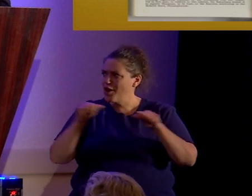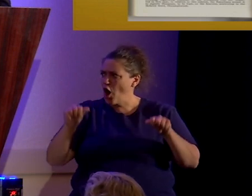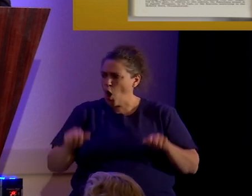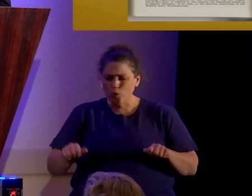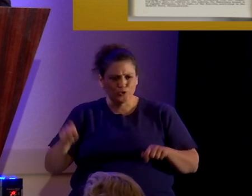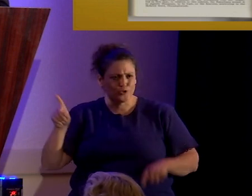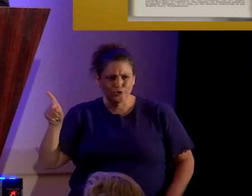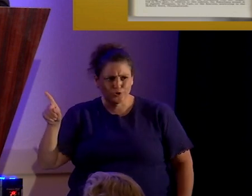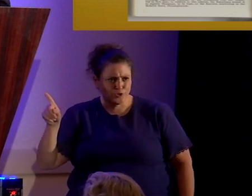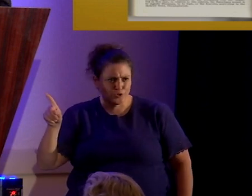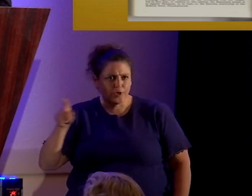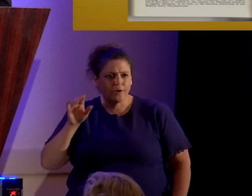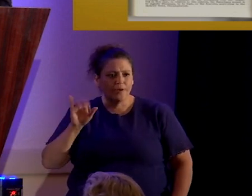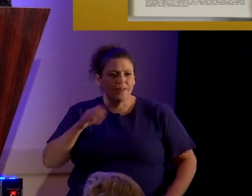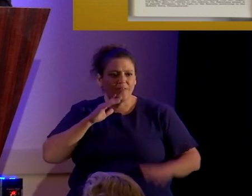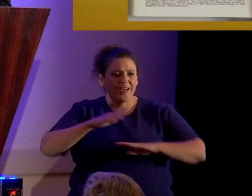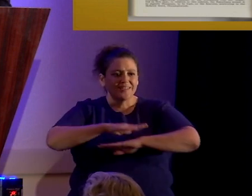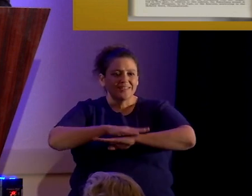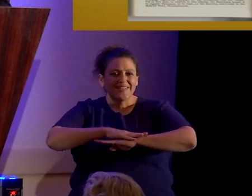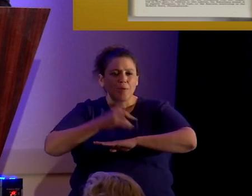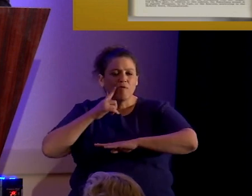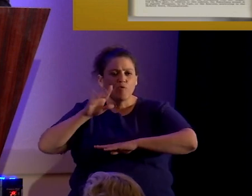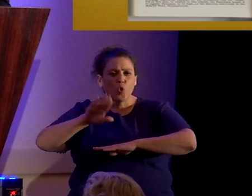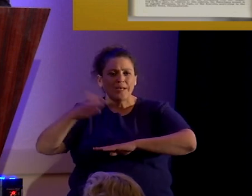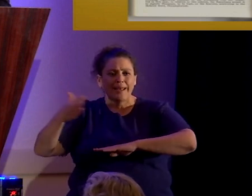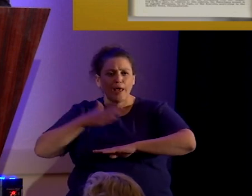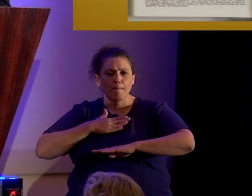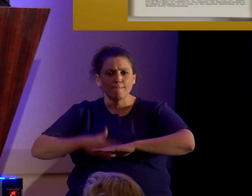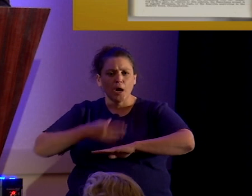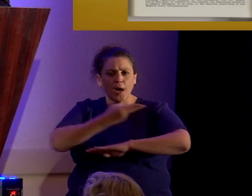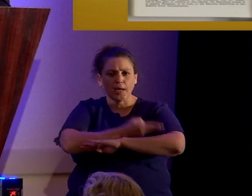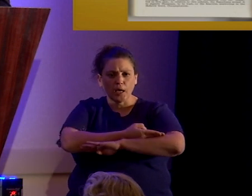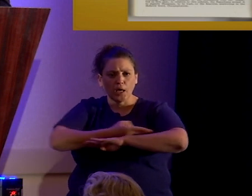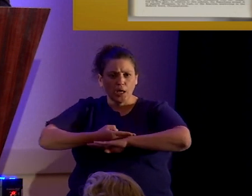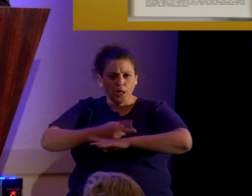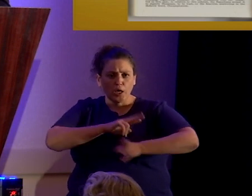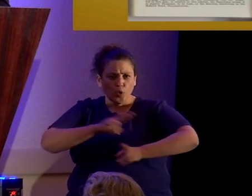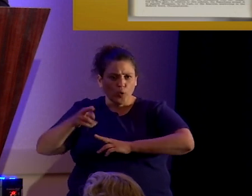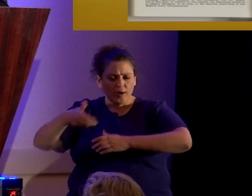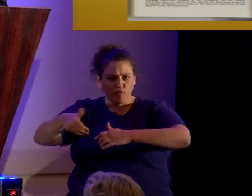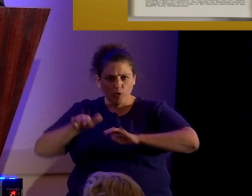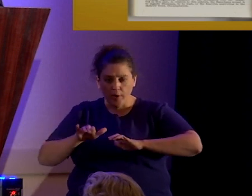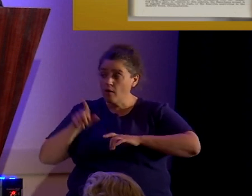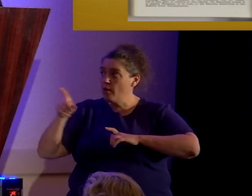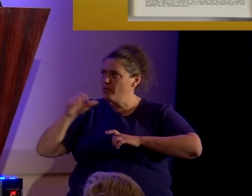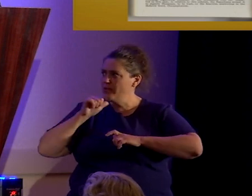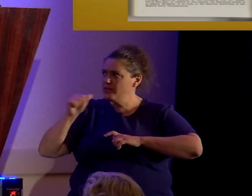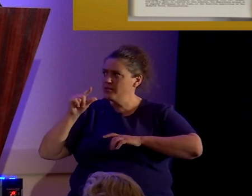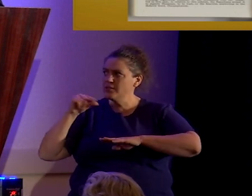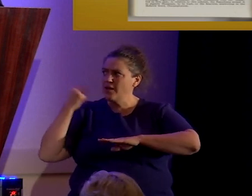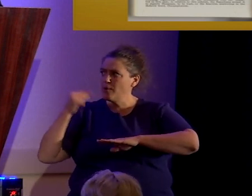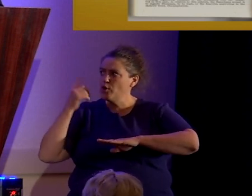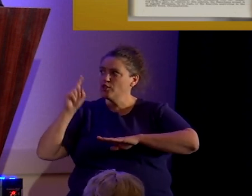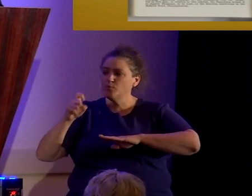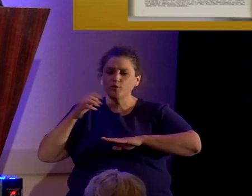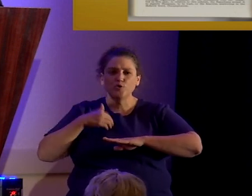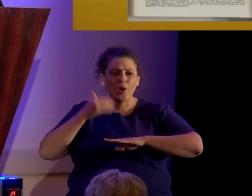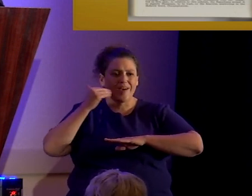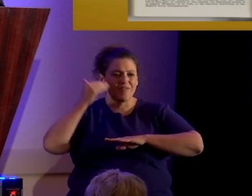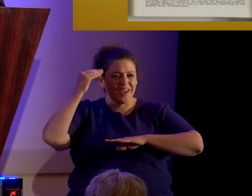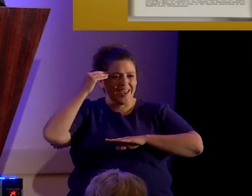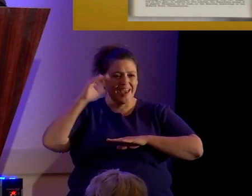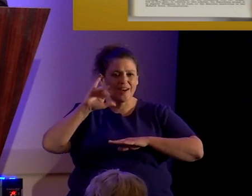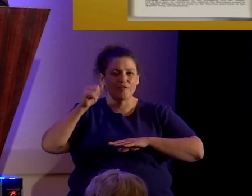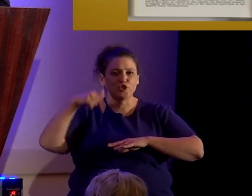a, um, an embalming table. This is not a wicked priest. It should have the head, not of a man, but a head of a